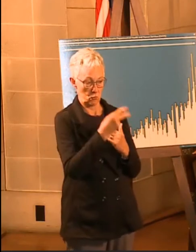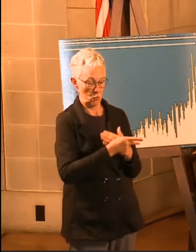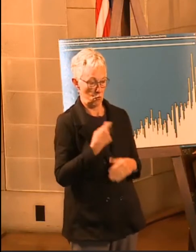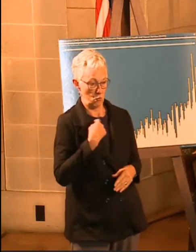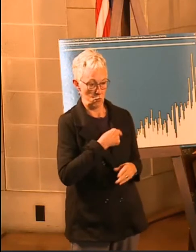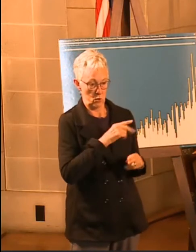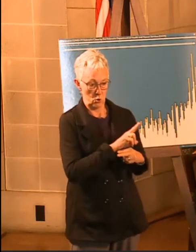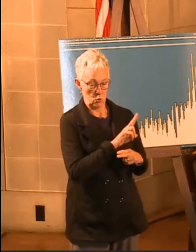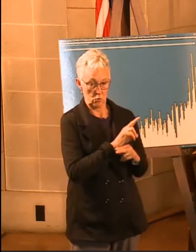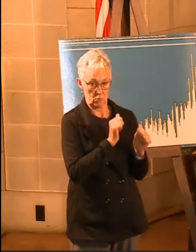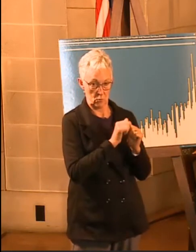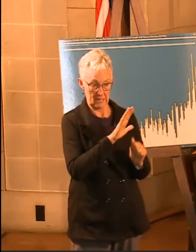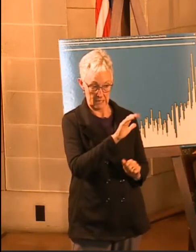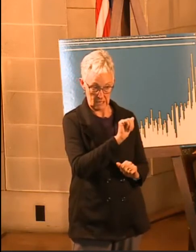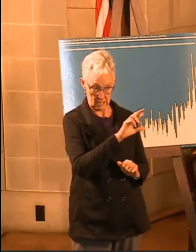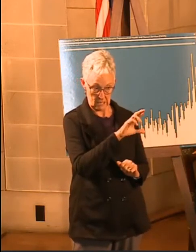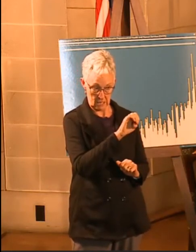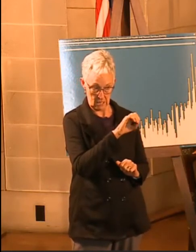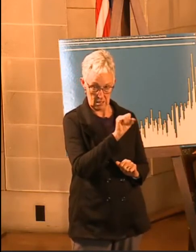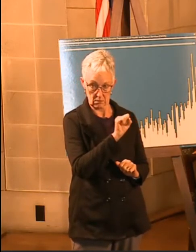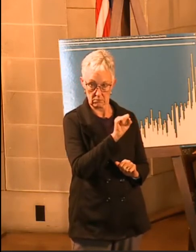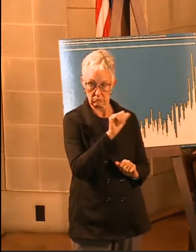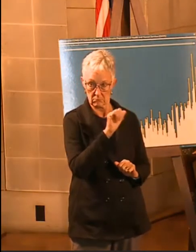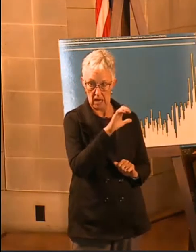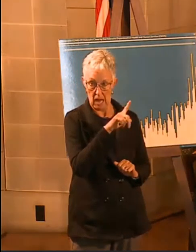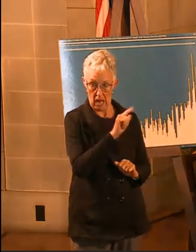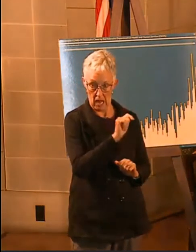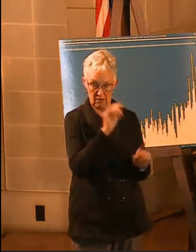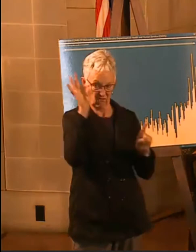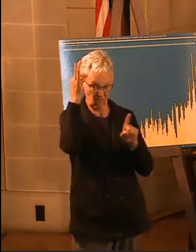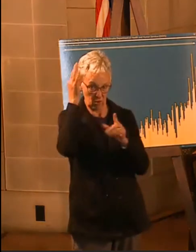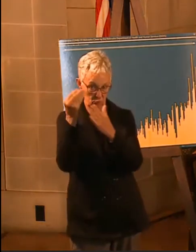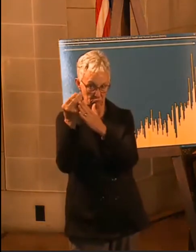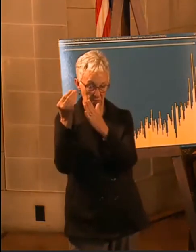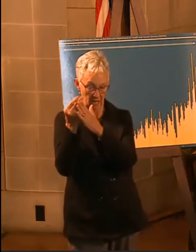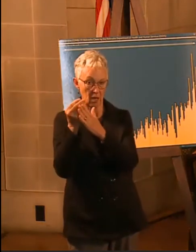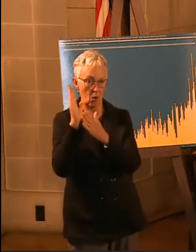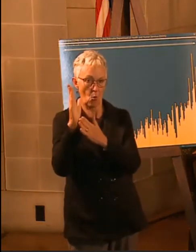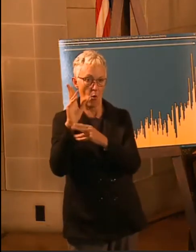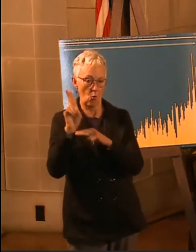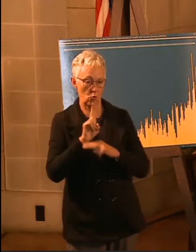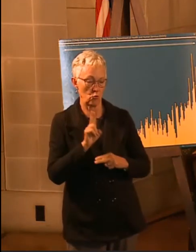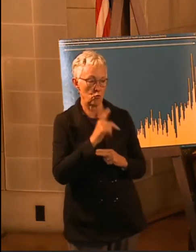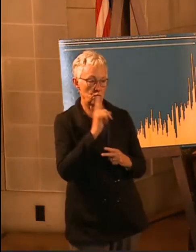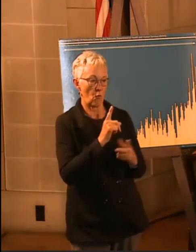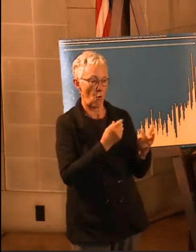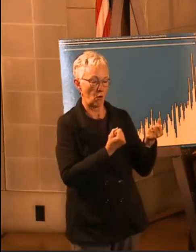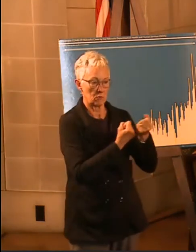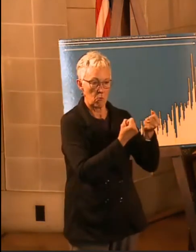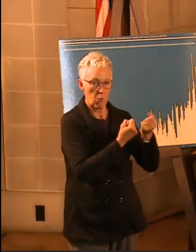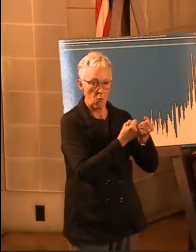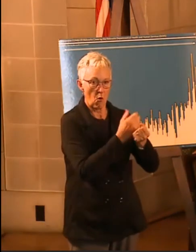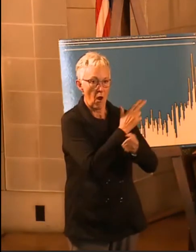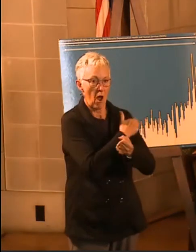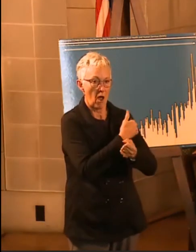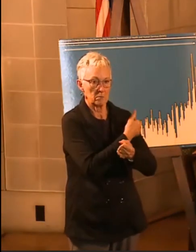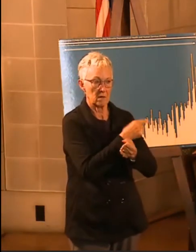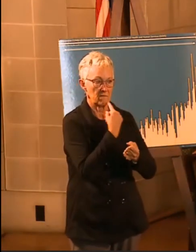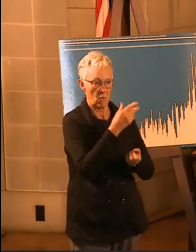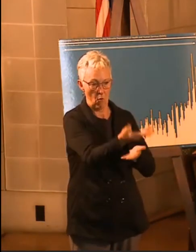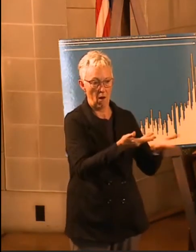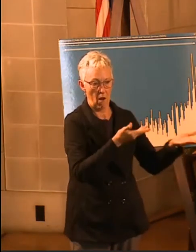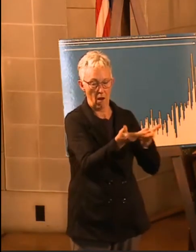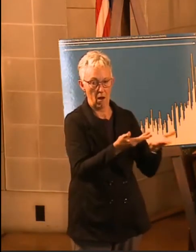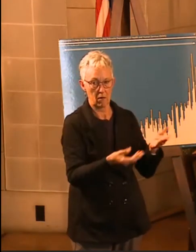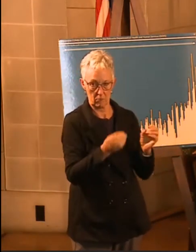CARES Act money to be able to assist our hospitals in staffing. We're going to have up to $40 million in CARES Act money